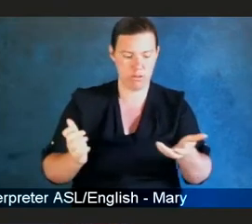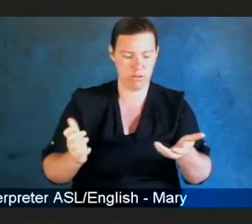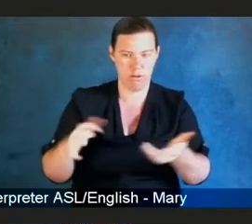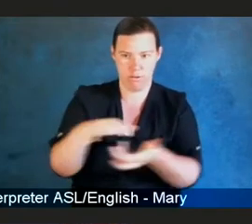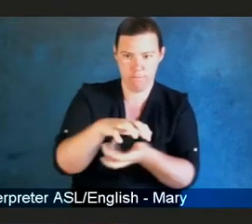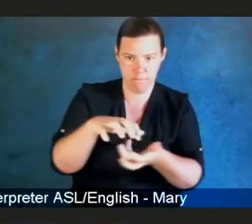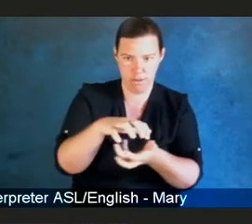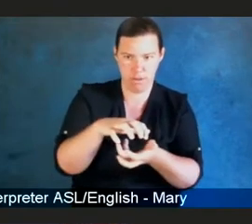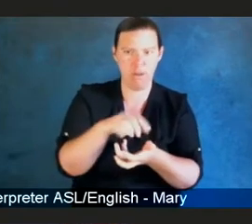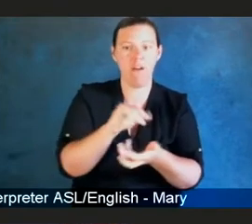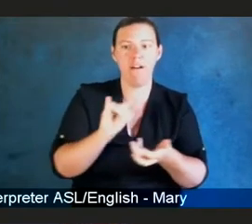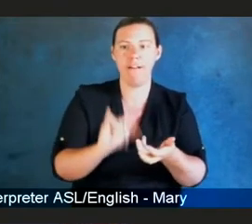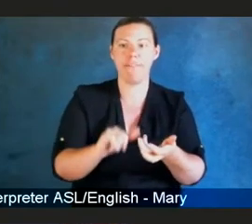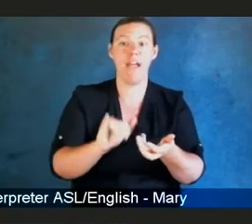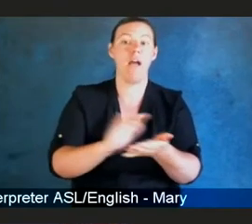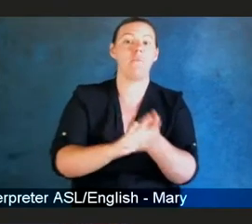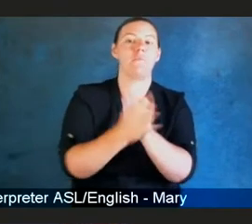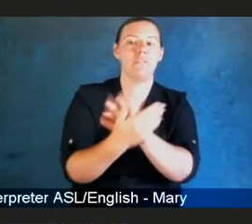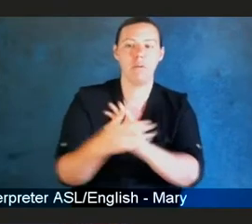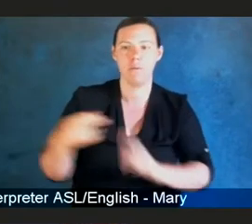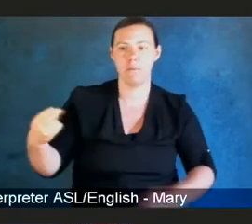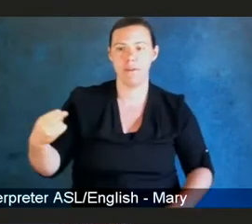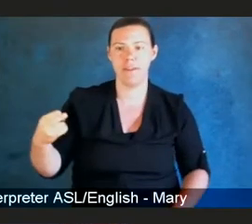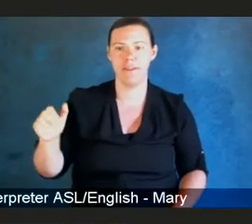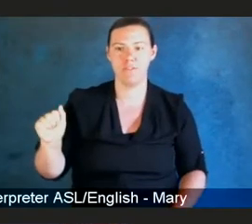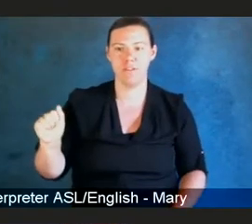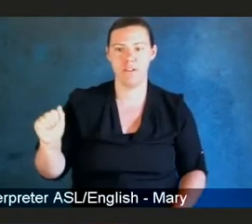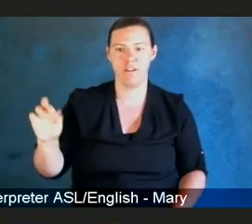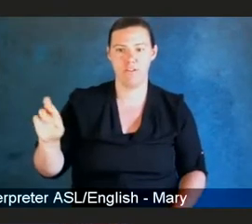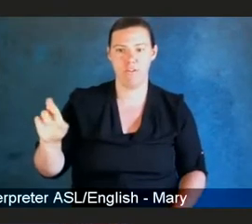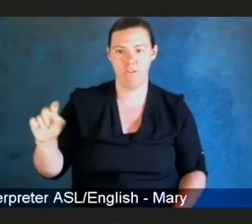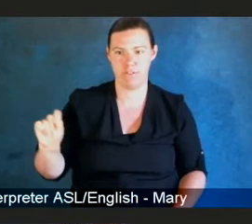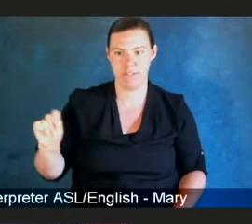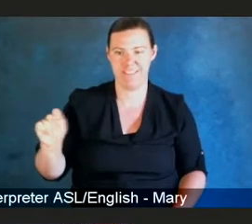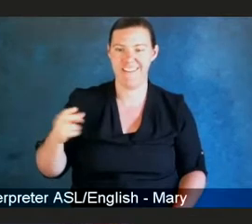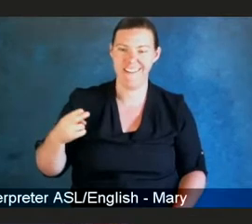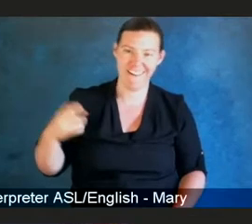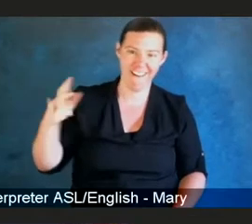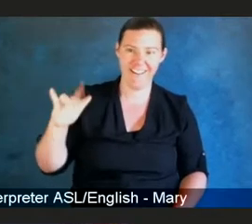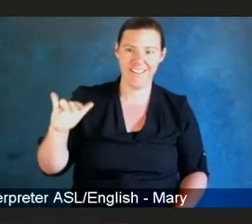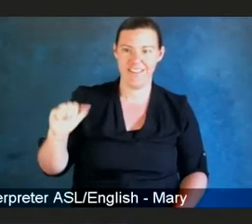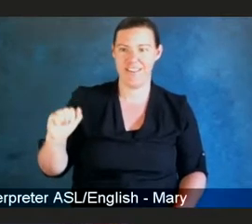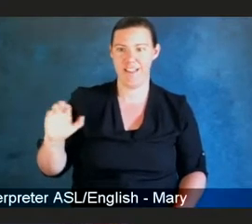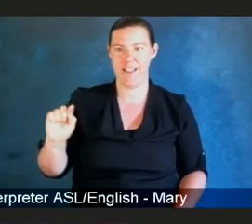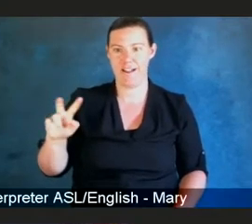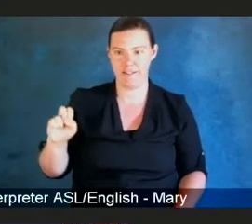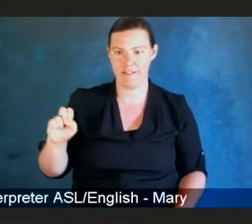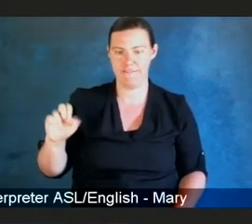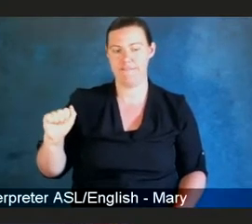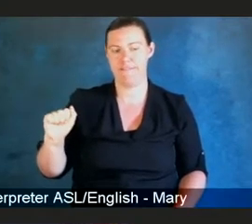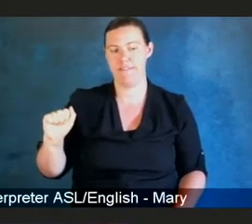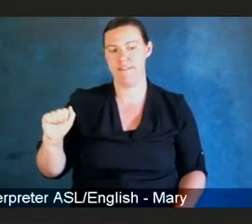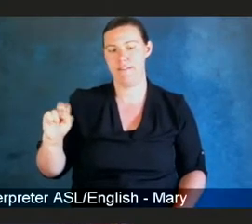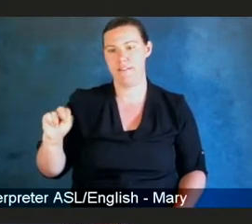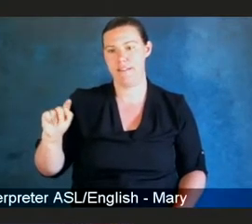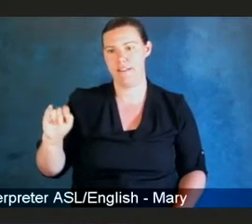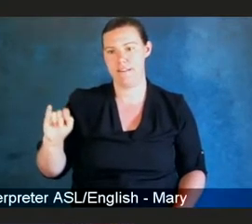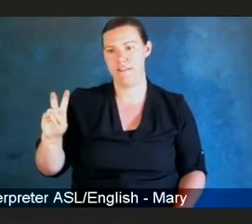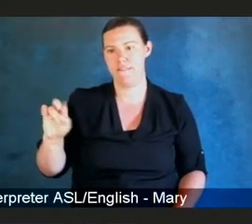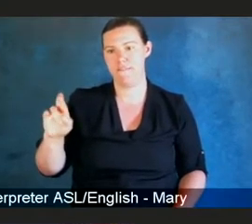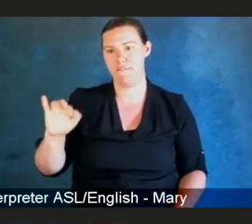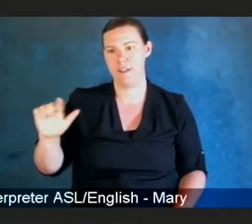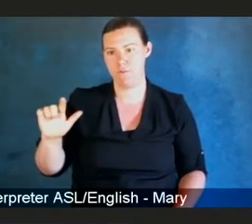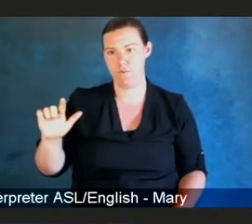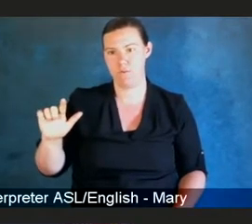therapy. So I left the Division of AIDS in 1994, and in looking back,